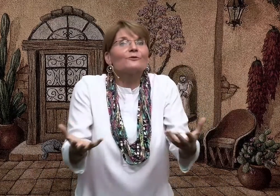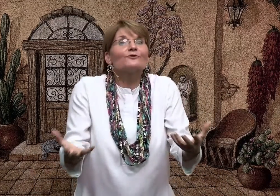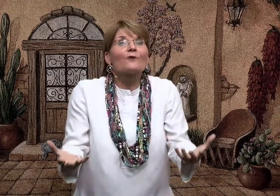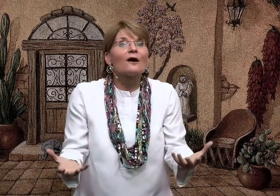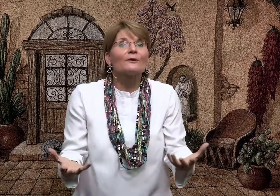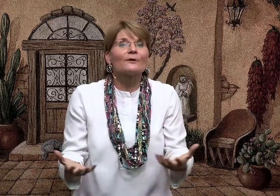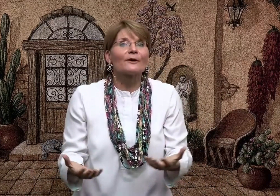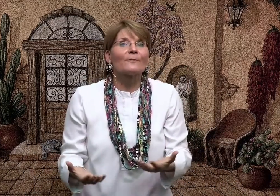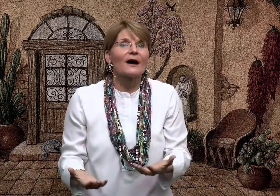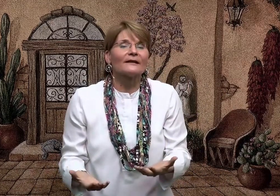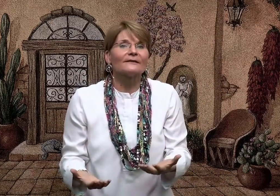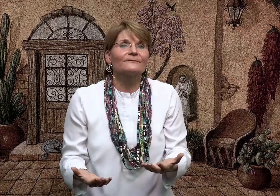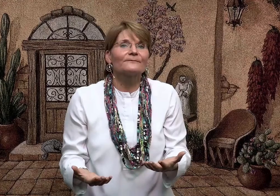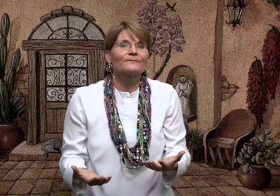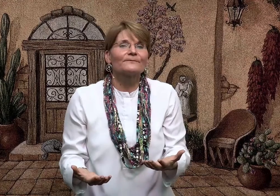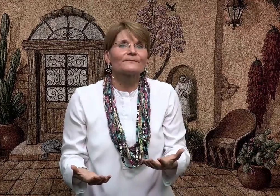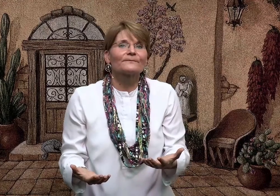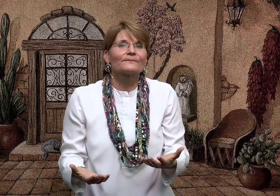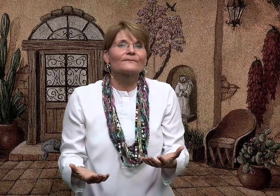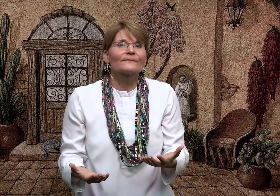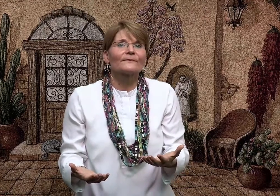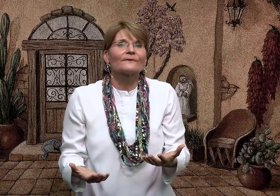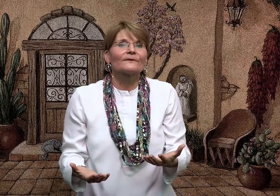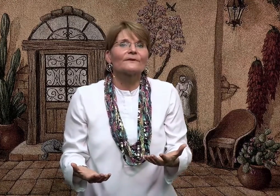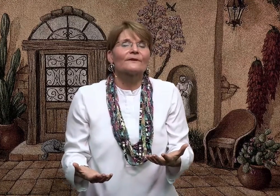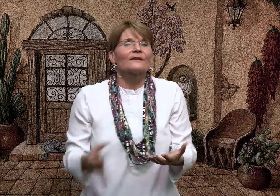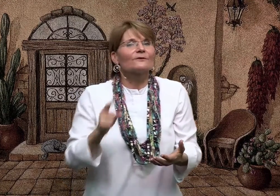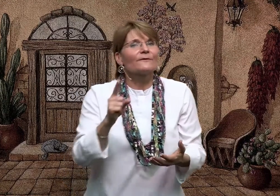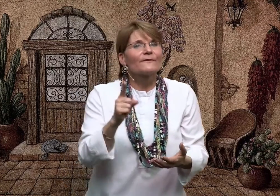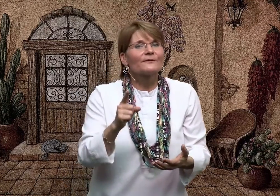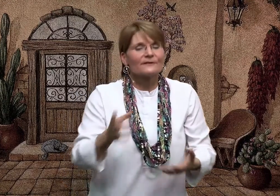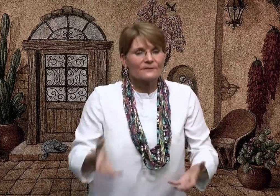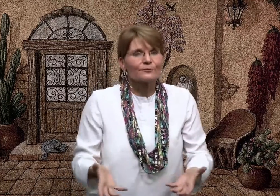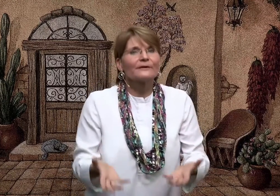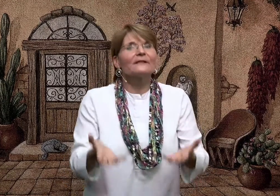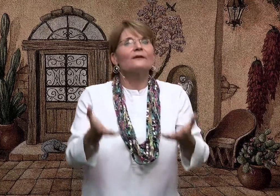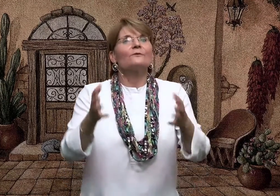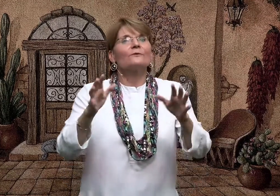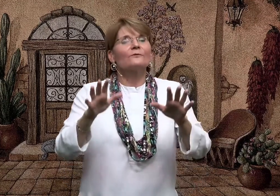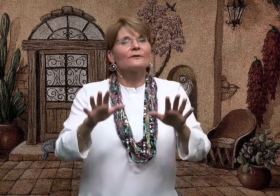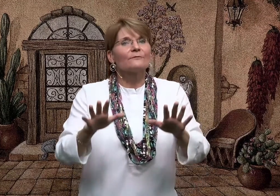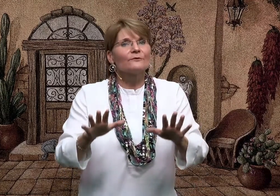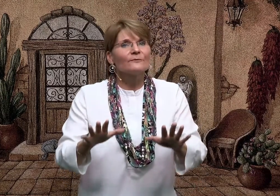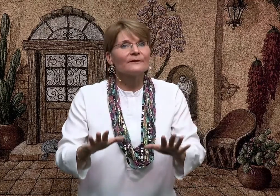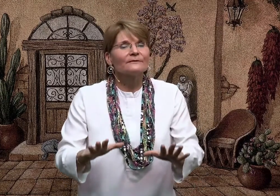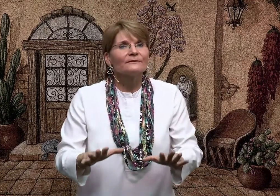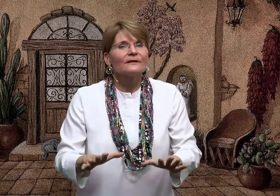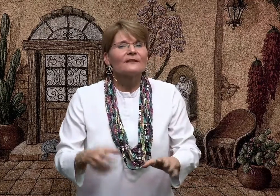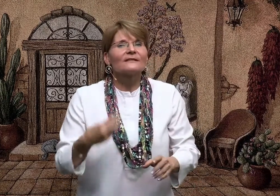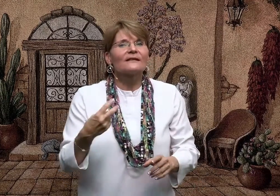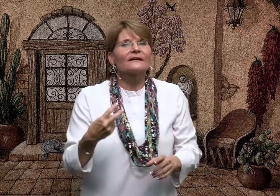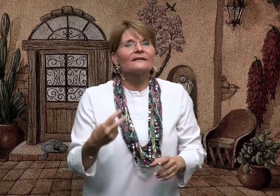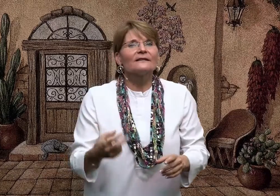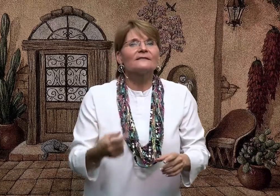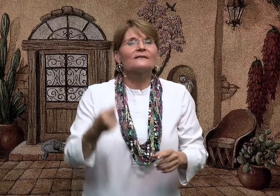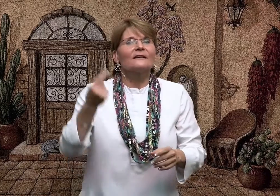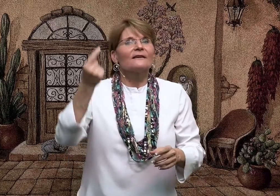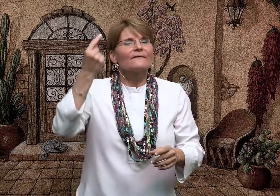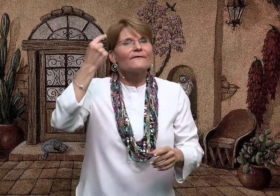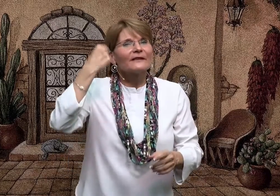drawing with our body. And so the first is breathing with movement. The second is filling